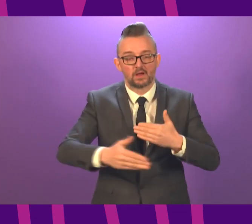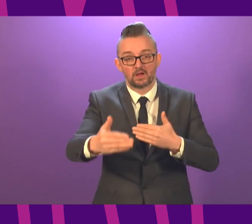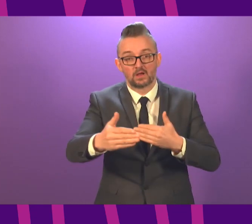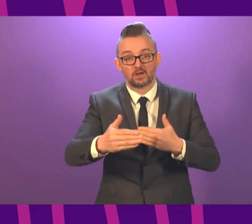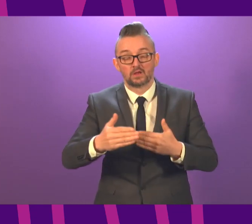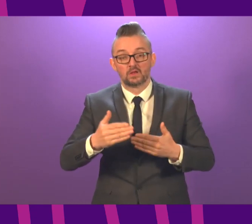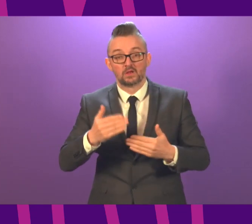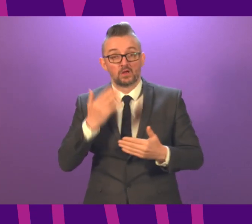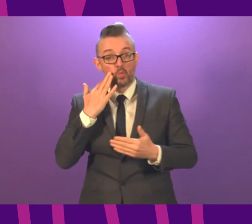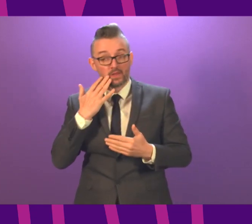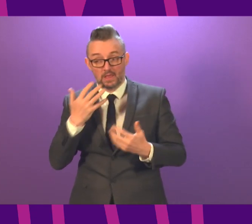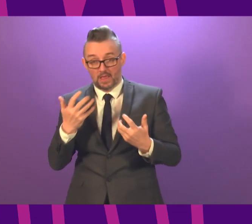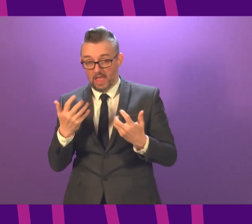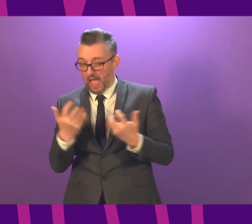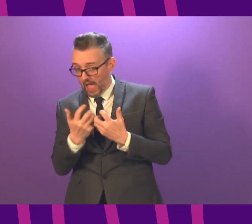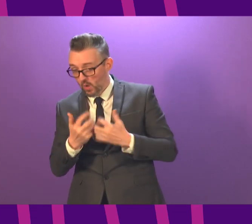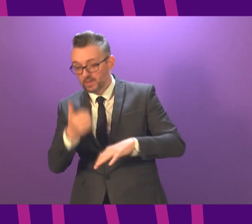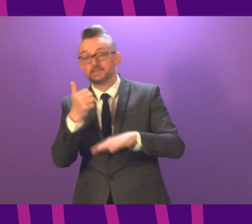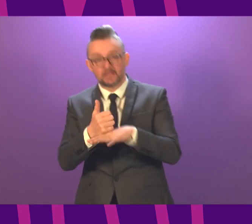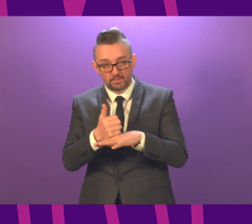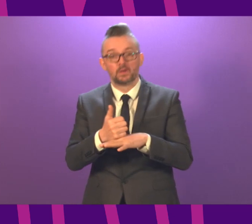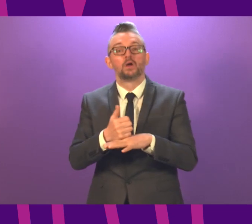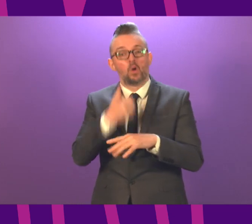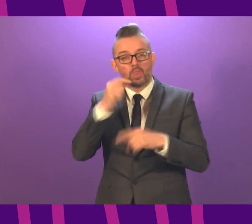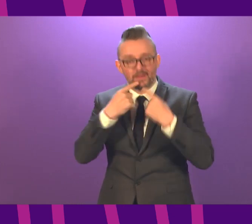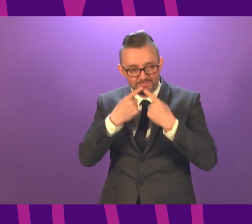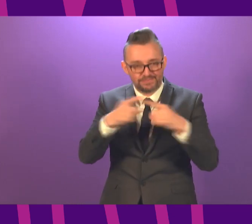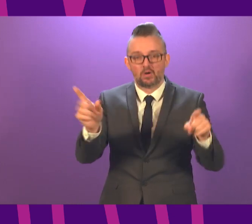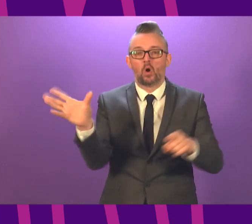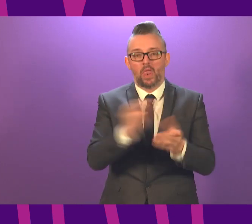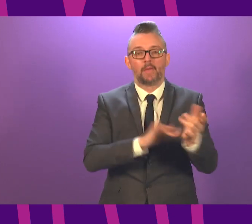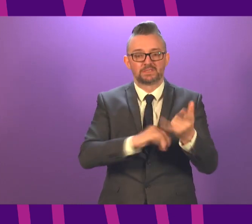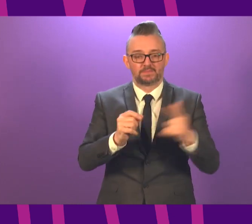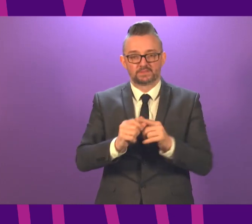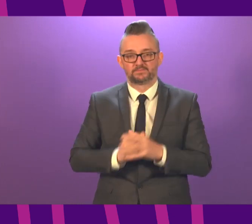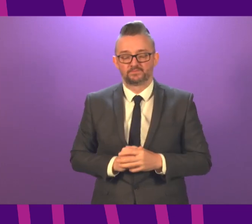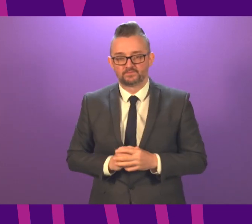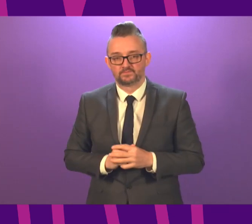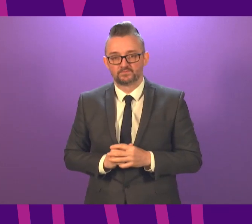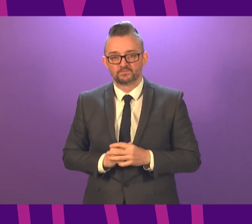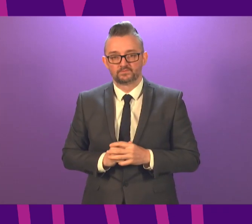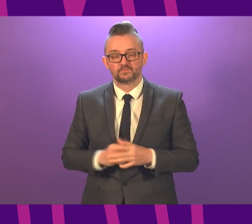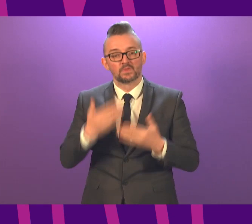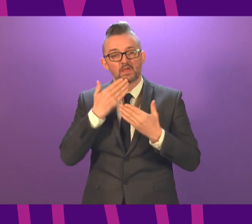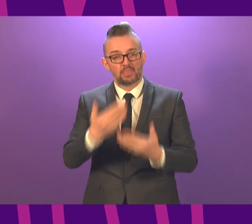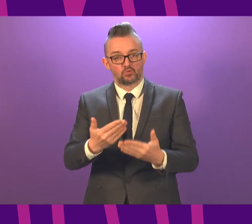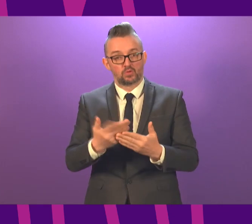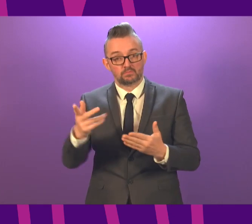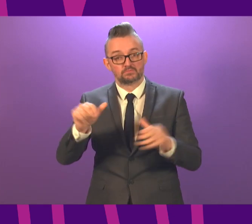we have worked out how exactly that will happen this time, we get that information to all MSPs as quickly as possible. Neil